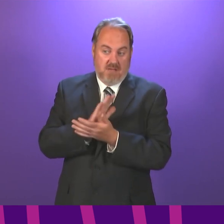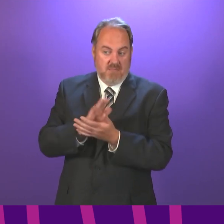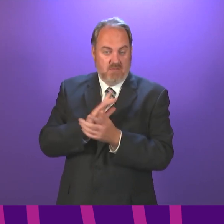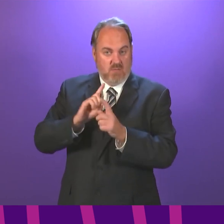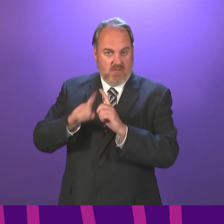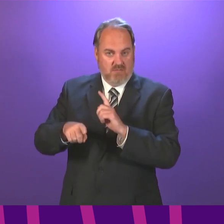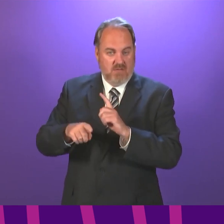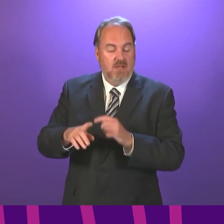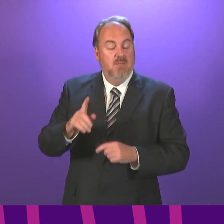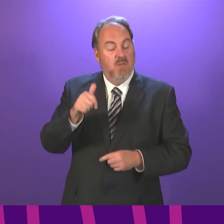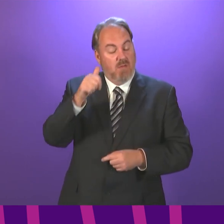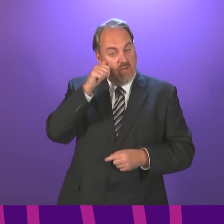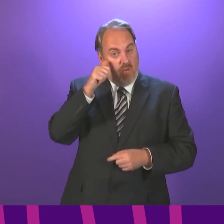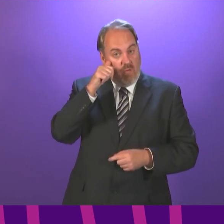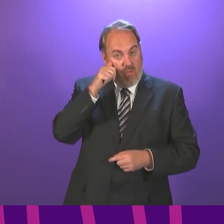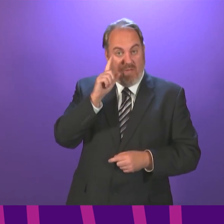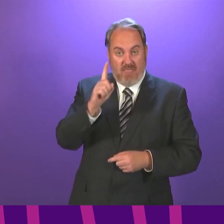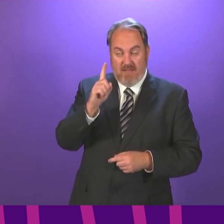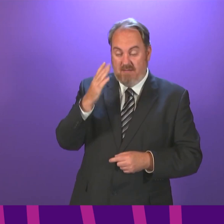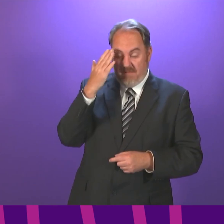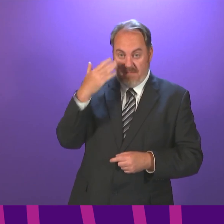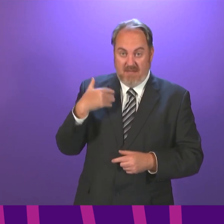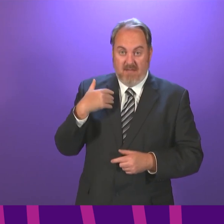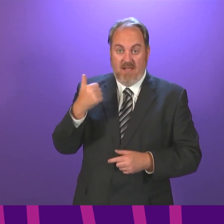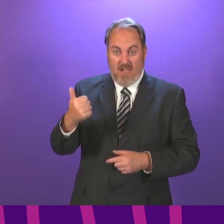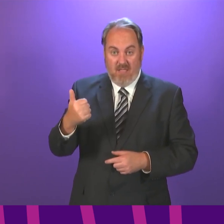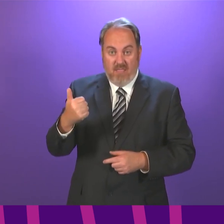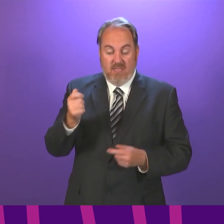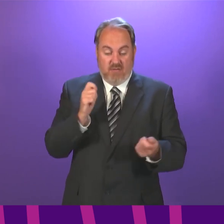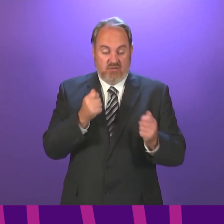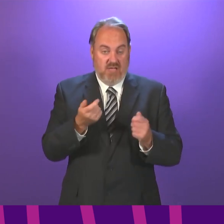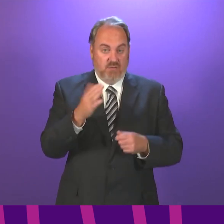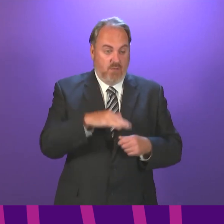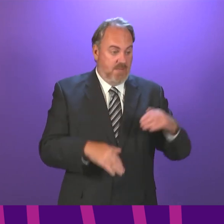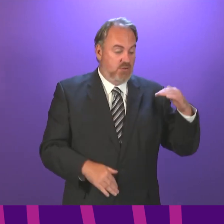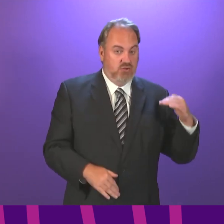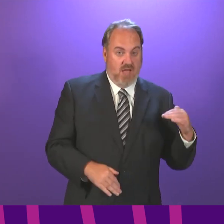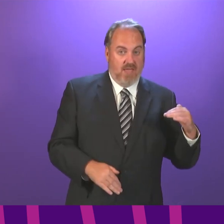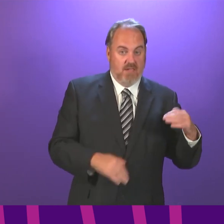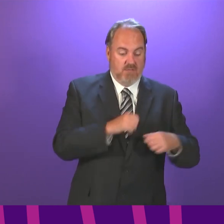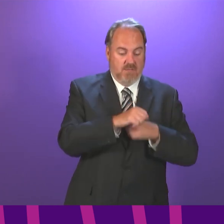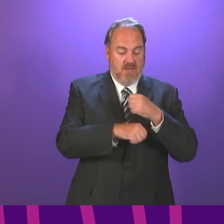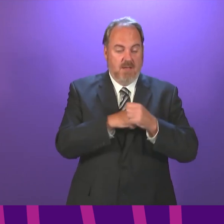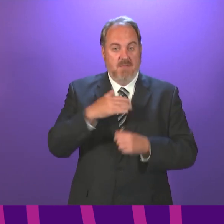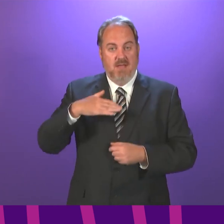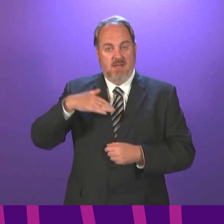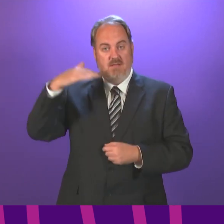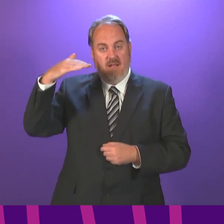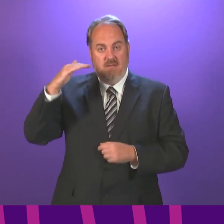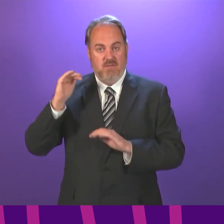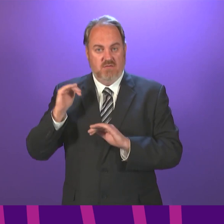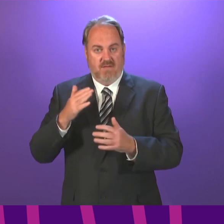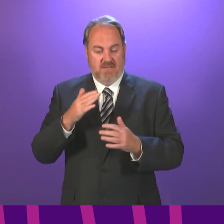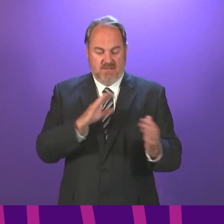The question is about mental health. I think it is important to focus on mental health, but this transition from child to adult services can be a